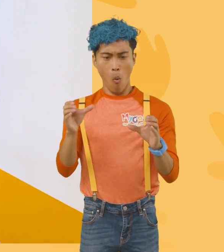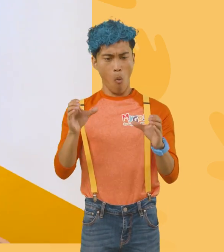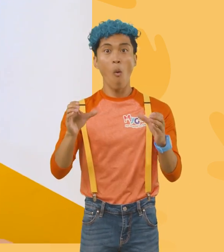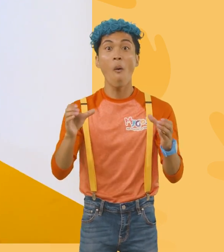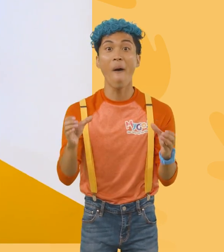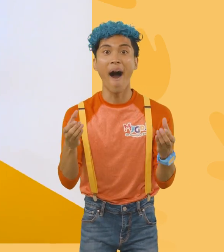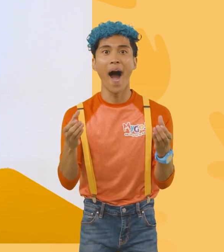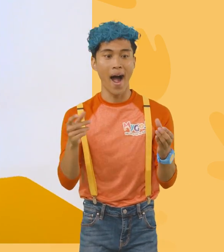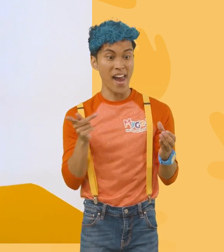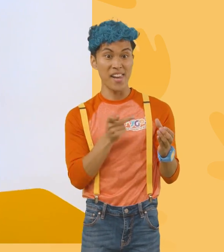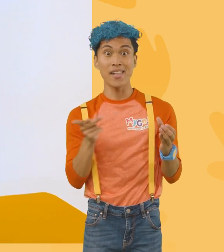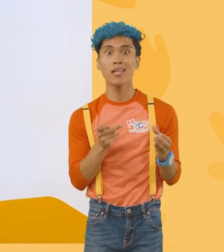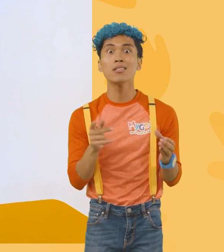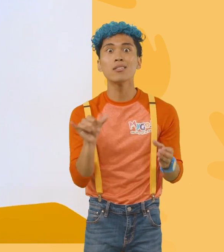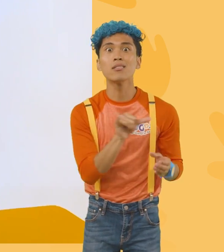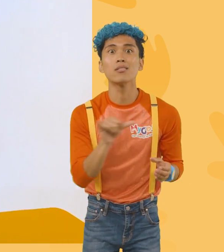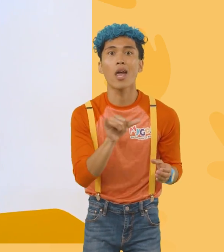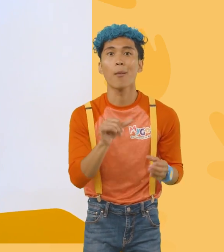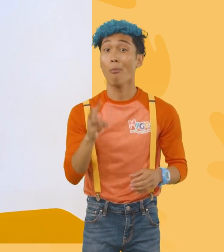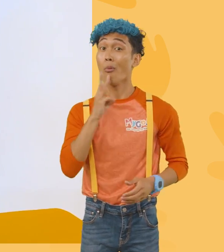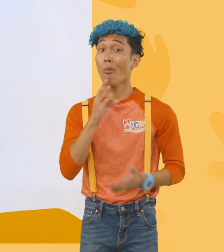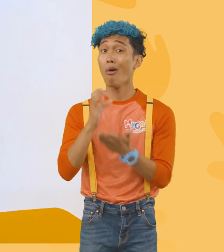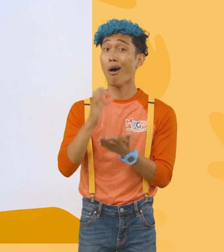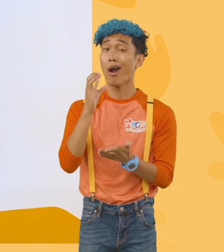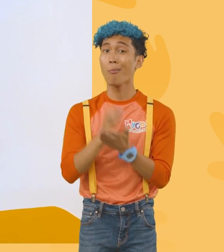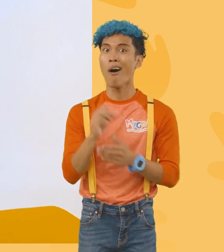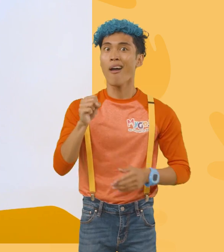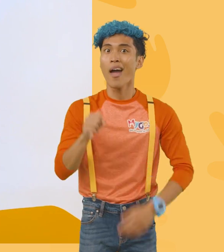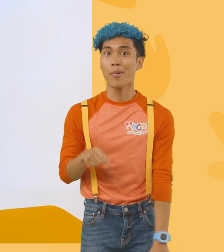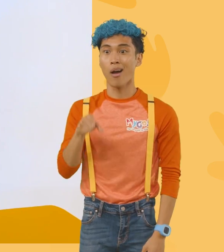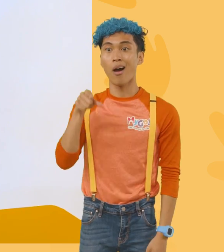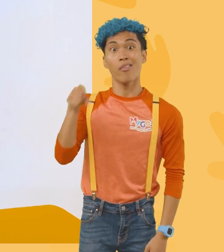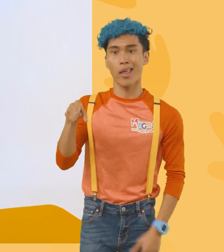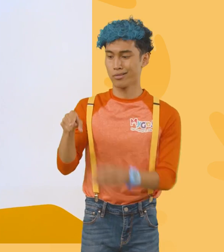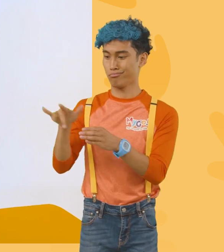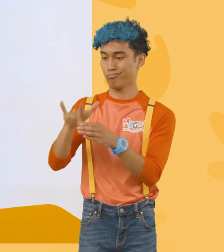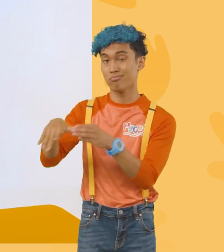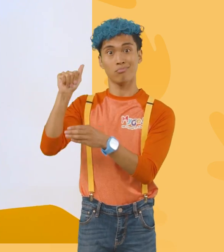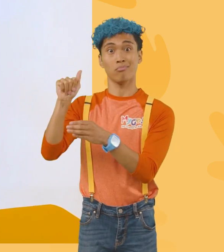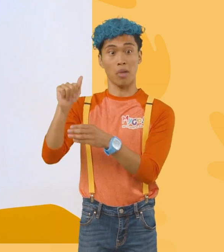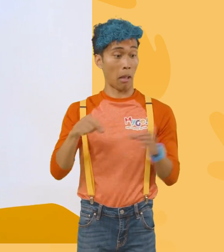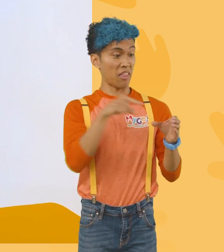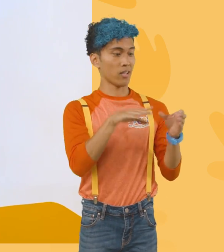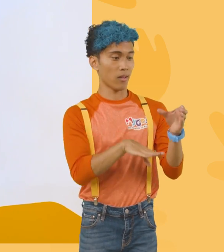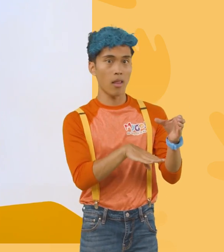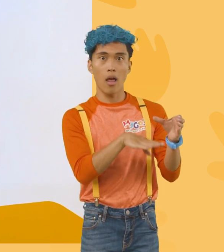They're actually the same item. Water bottles. Yeah, but this one is empty. And this one is